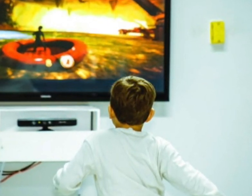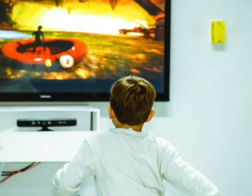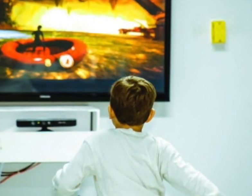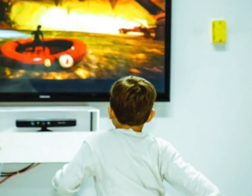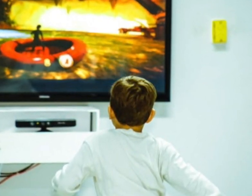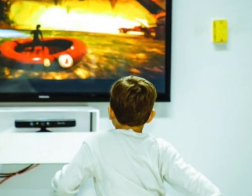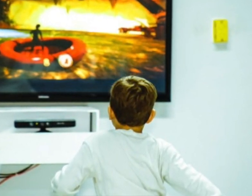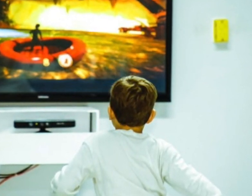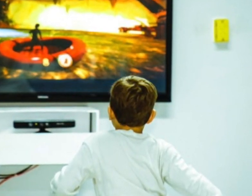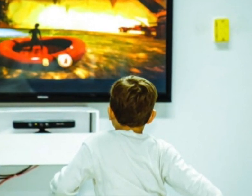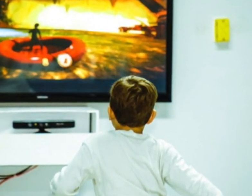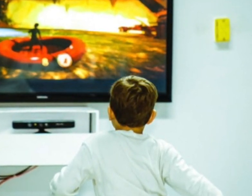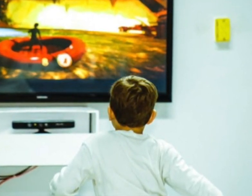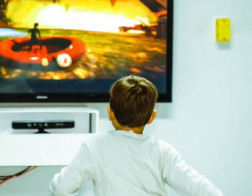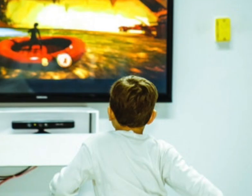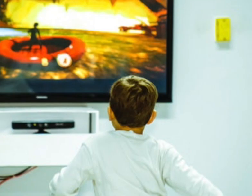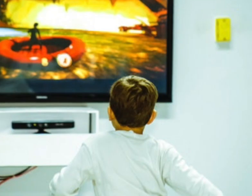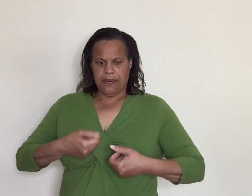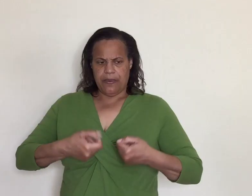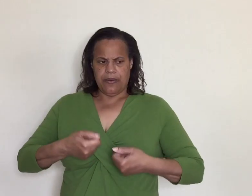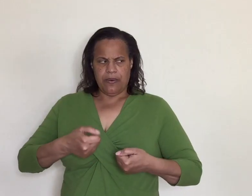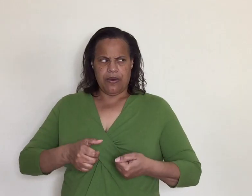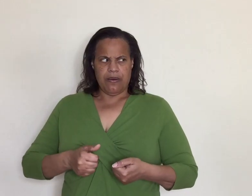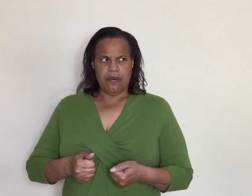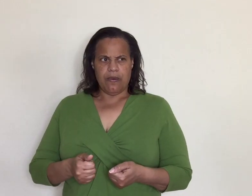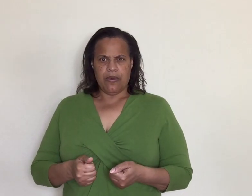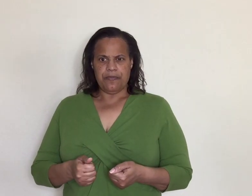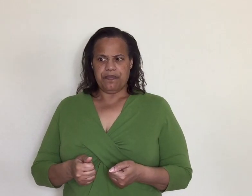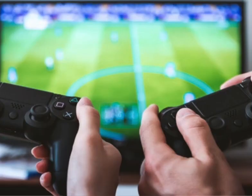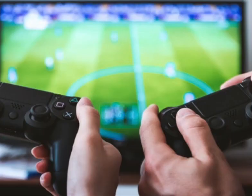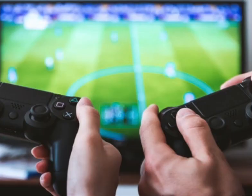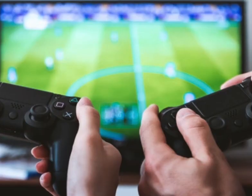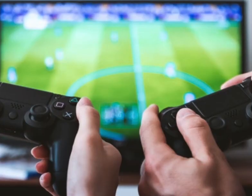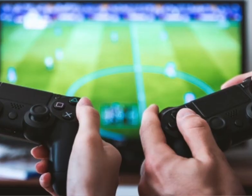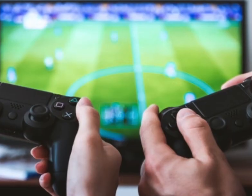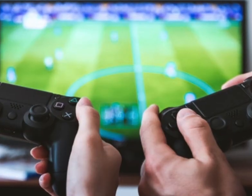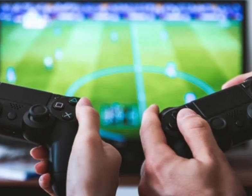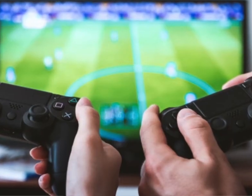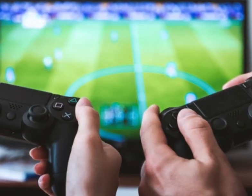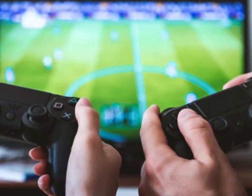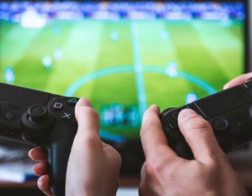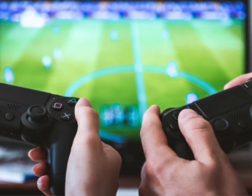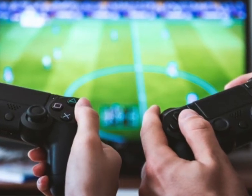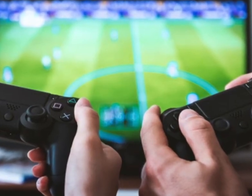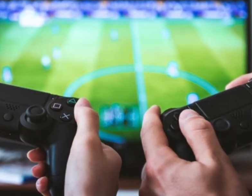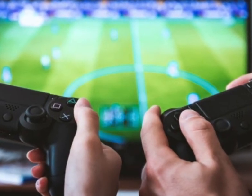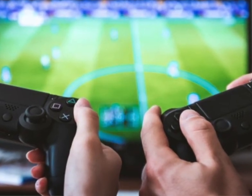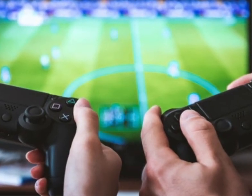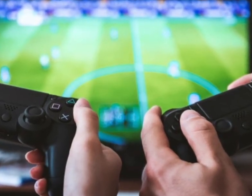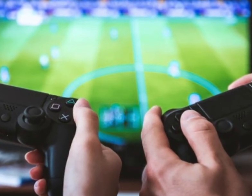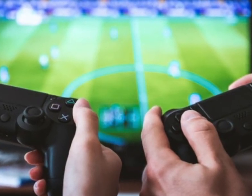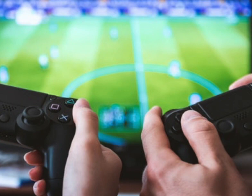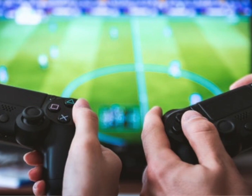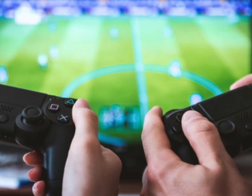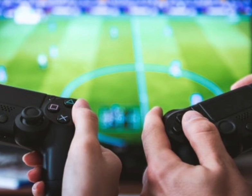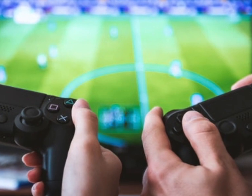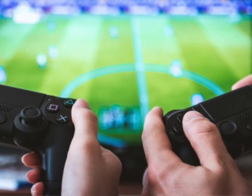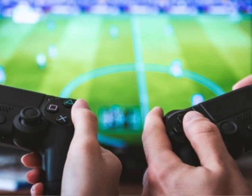kids got the game boy or i don't forgot nintendo little things to watch tv